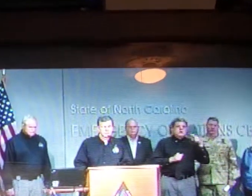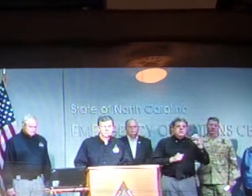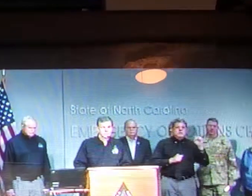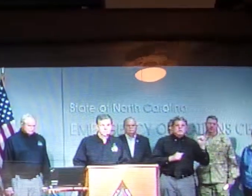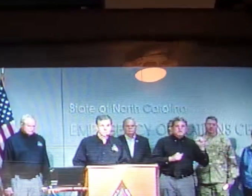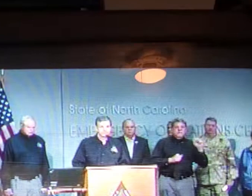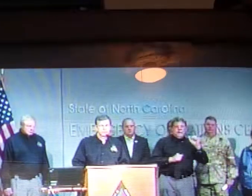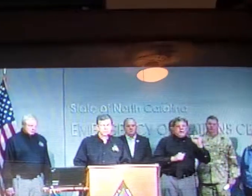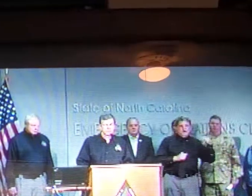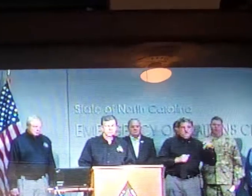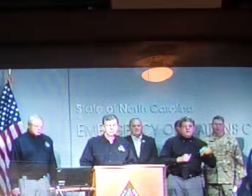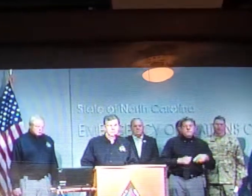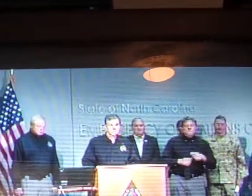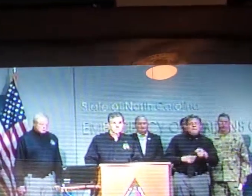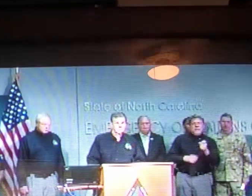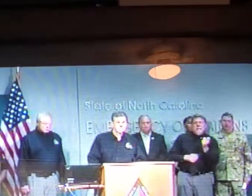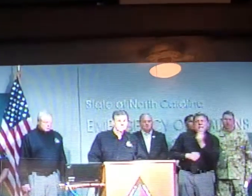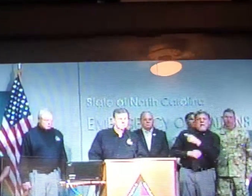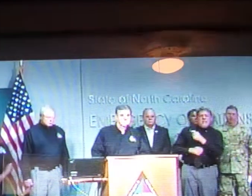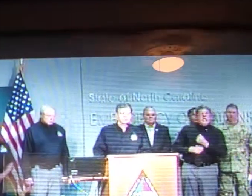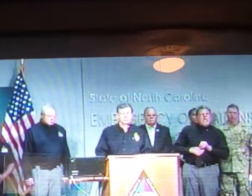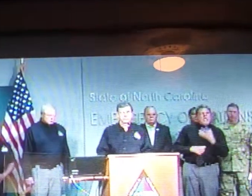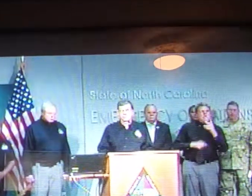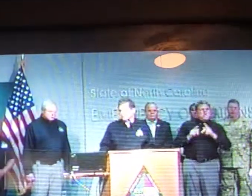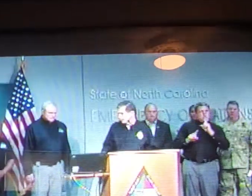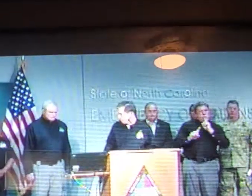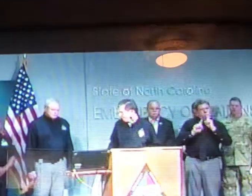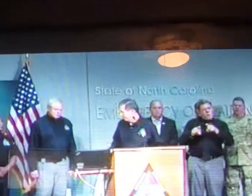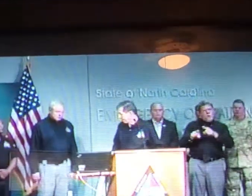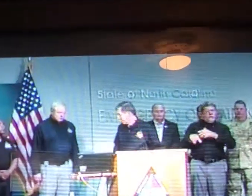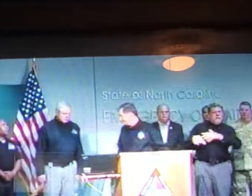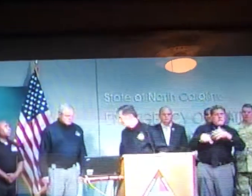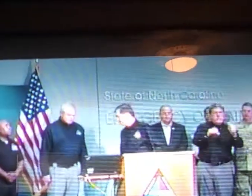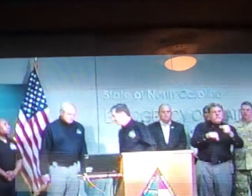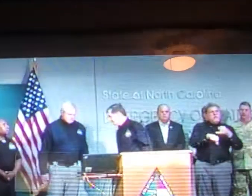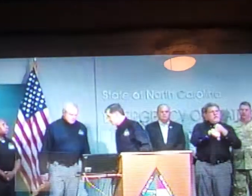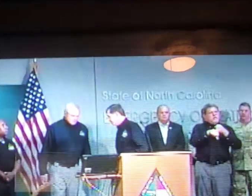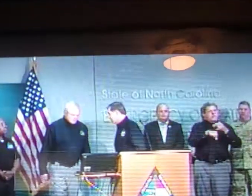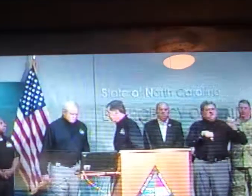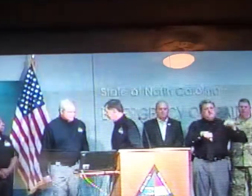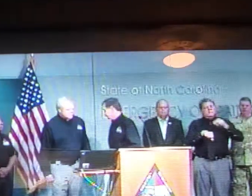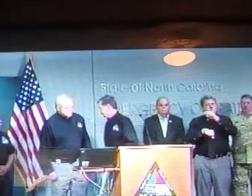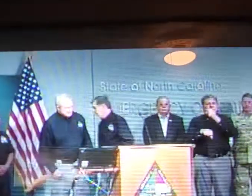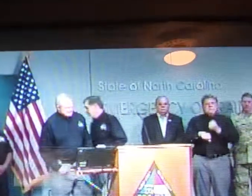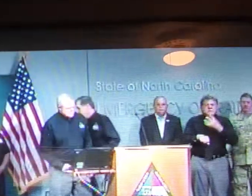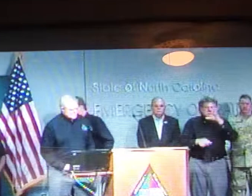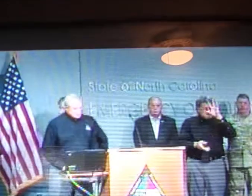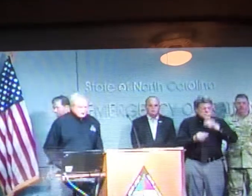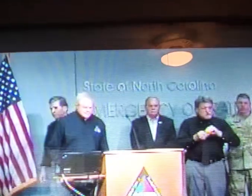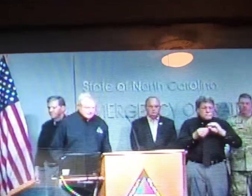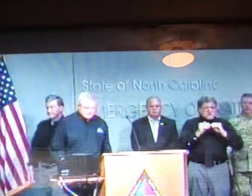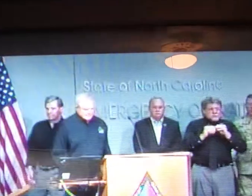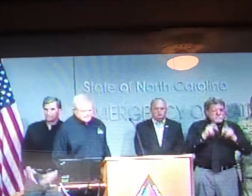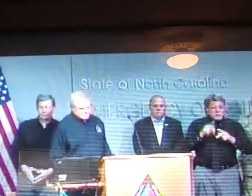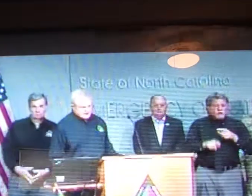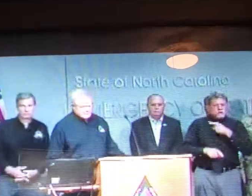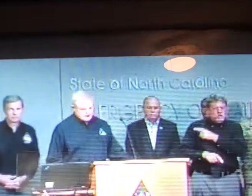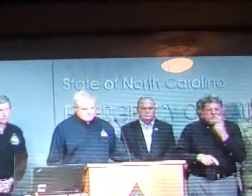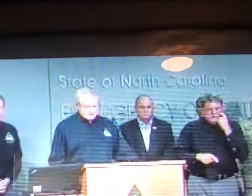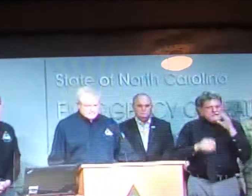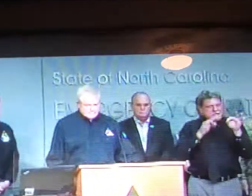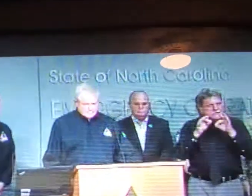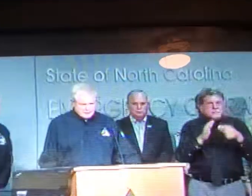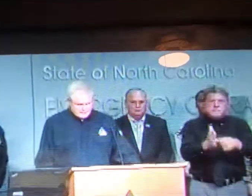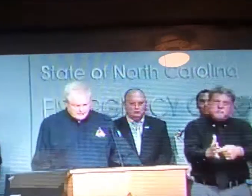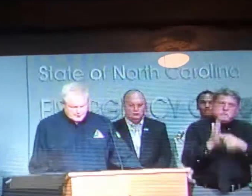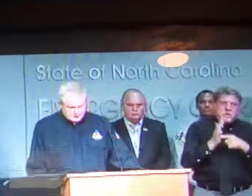mighty God that calmed the waters. Protect us, Lord. Let all come